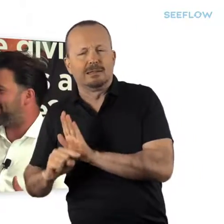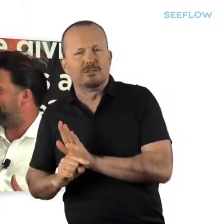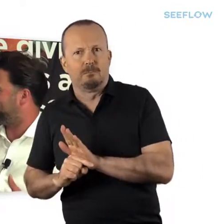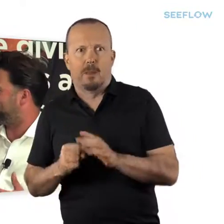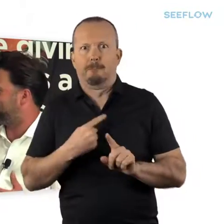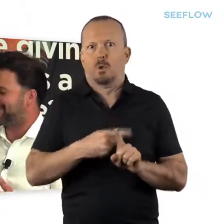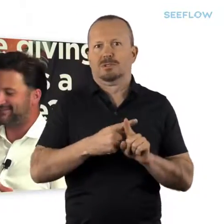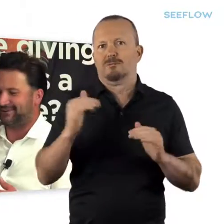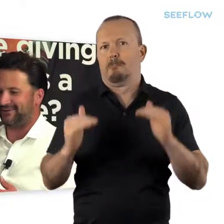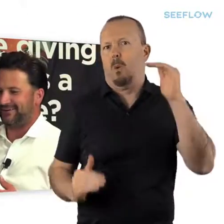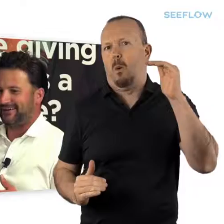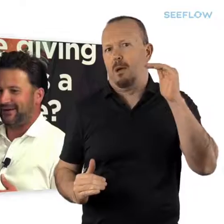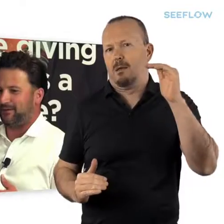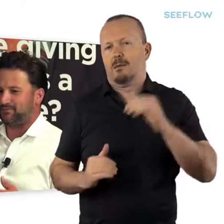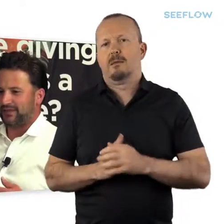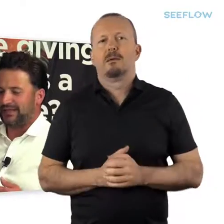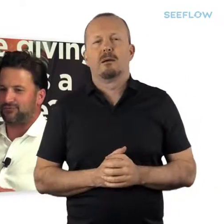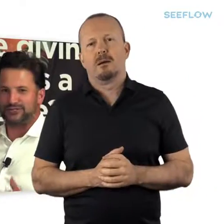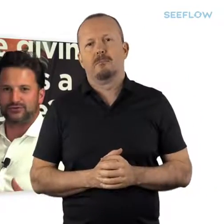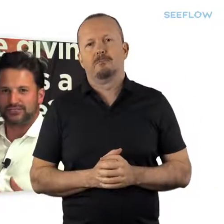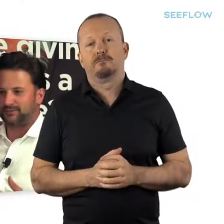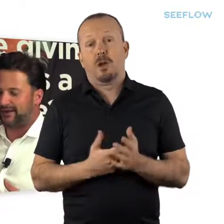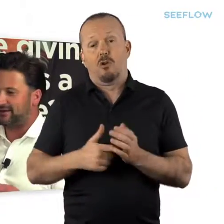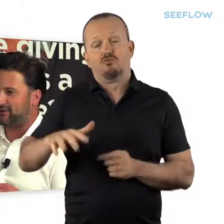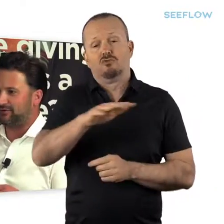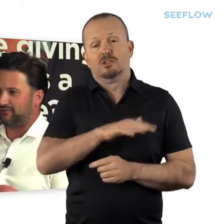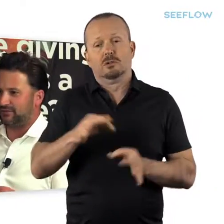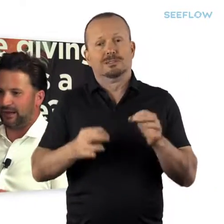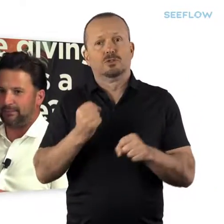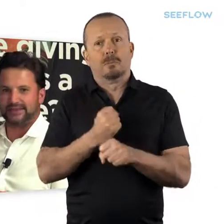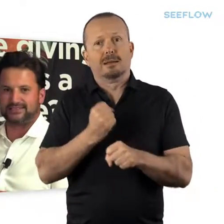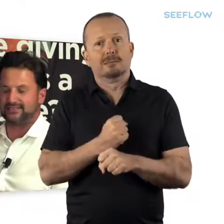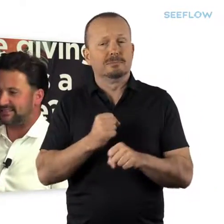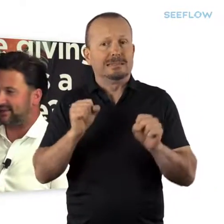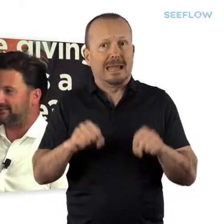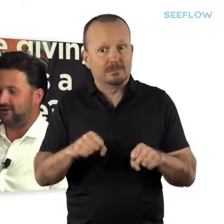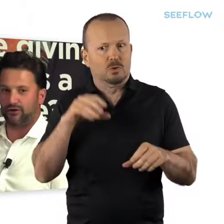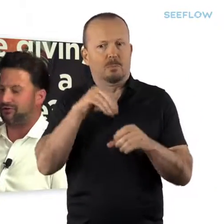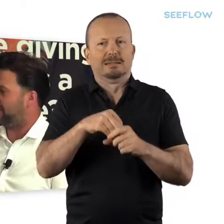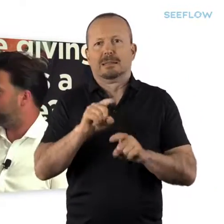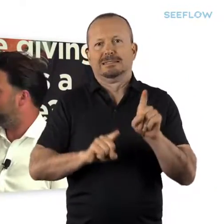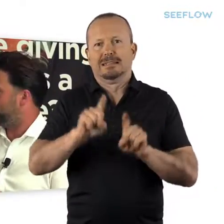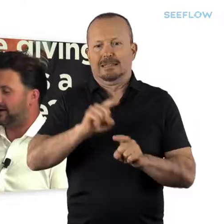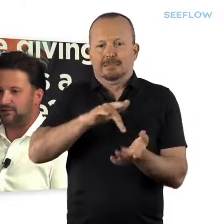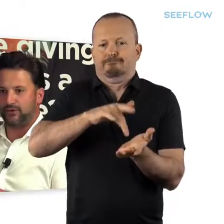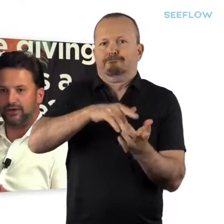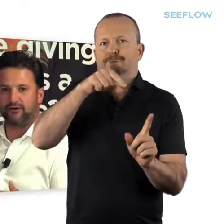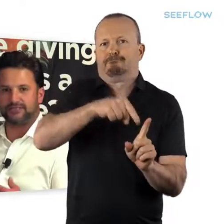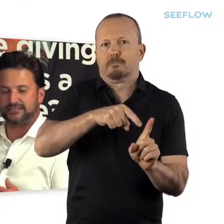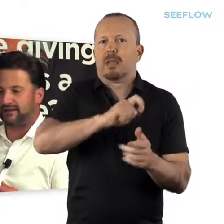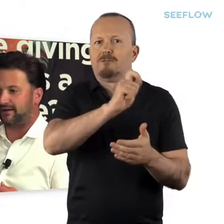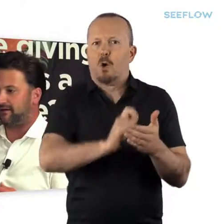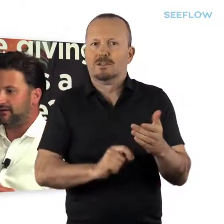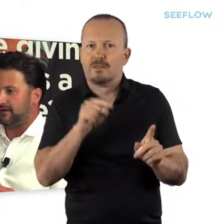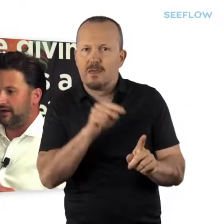definitely outweighs all the rest of it. So, as a regional decision-maker, you are based in the city a lot of the time. You have